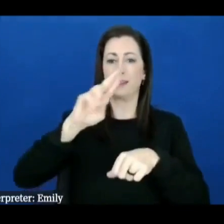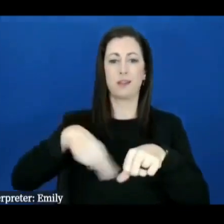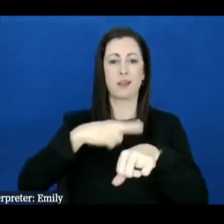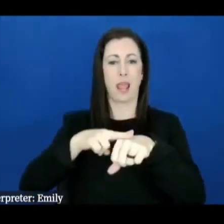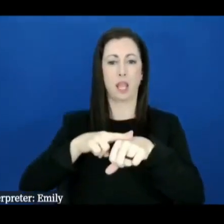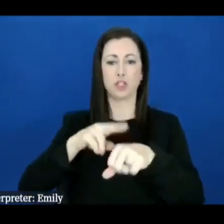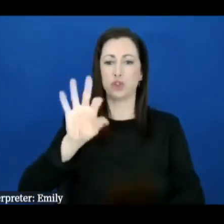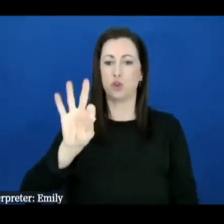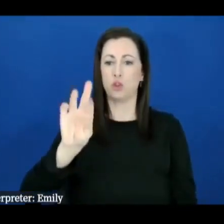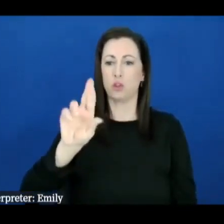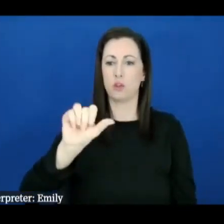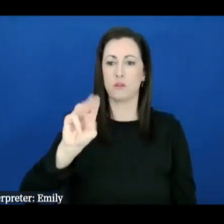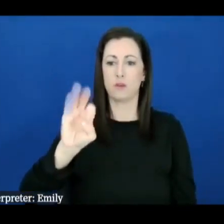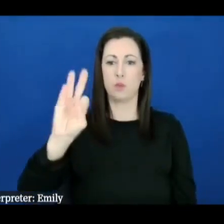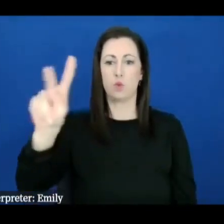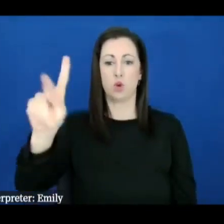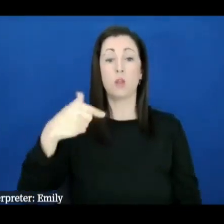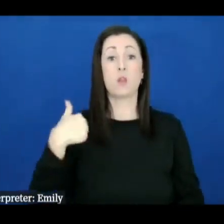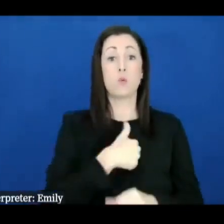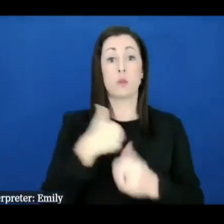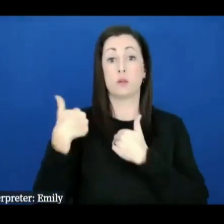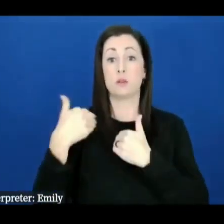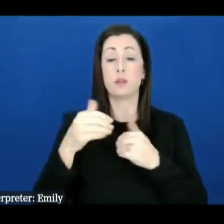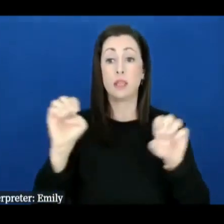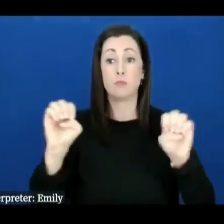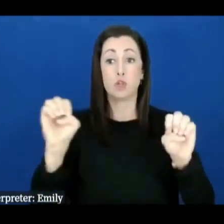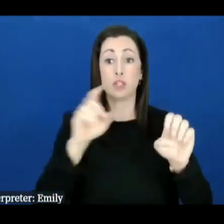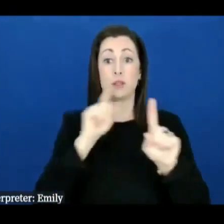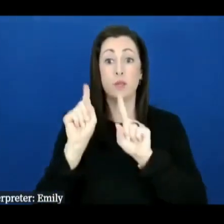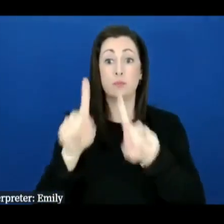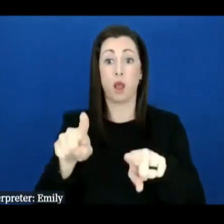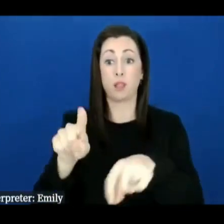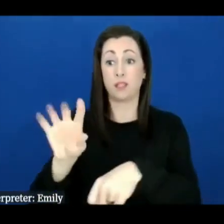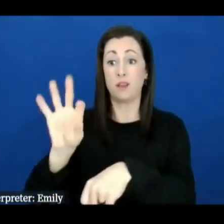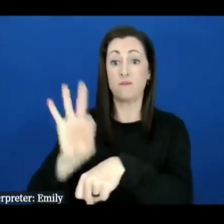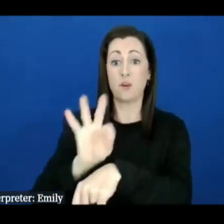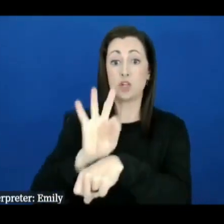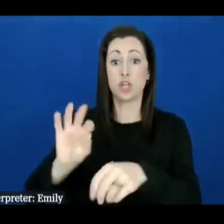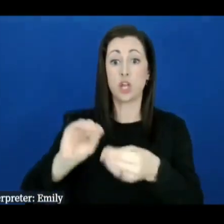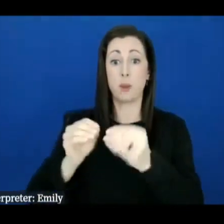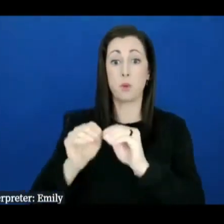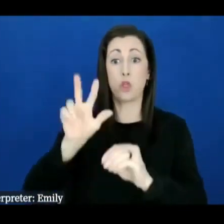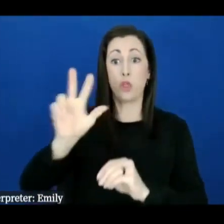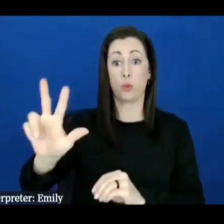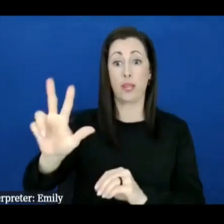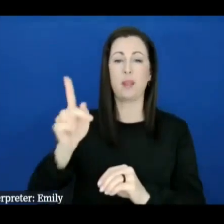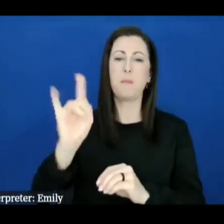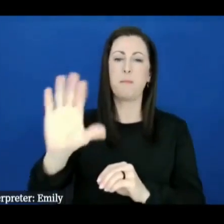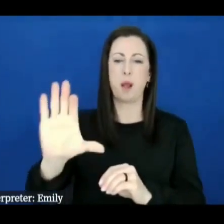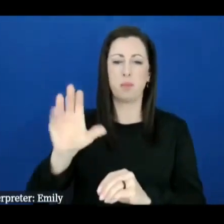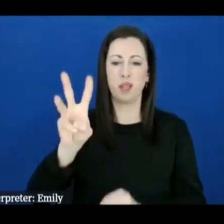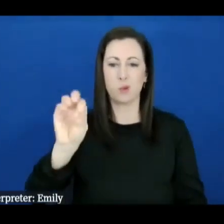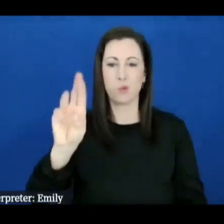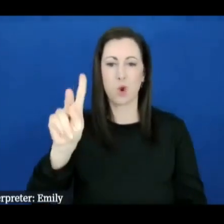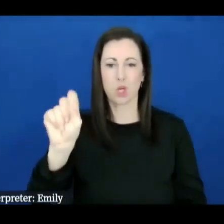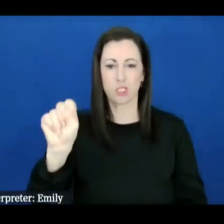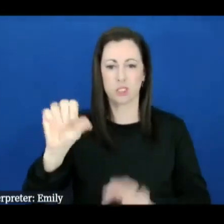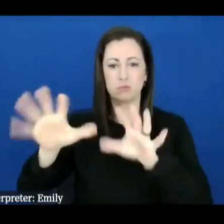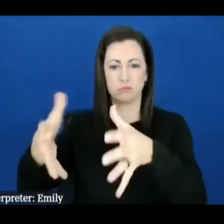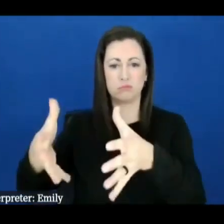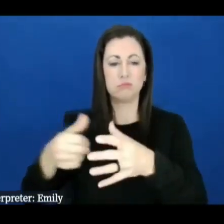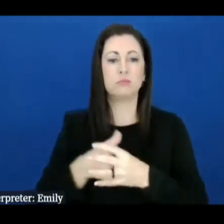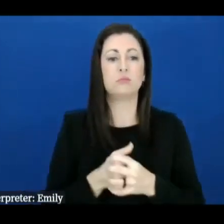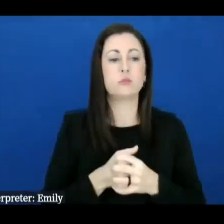we are responsible for emergency response function number three which is basically public works and how it works is we